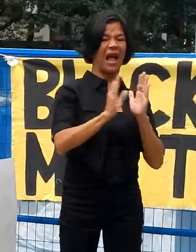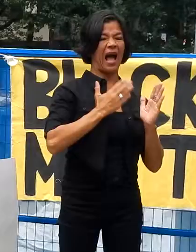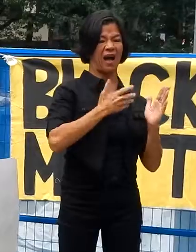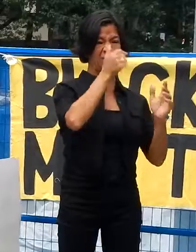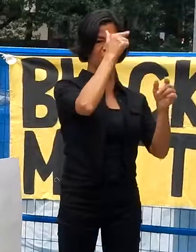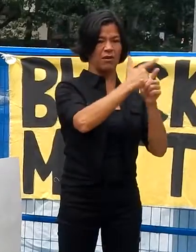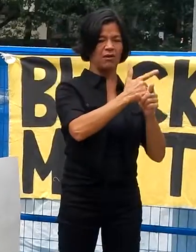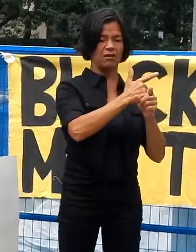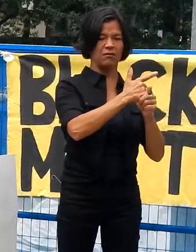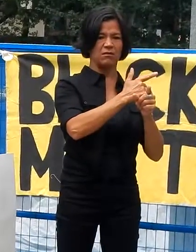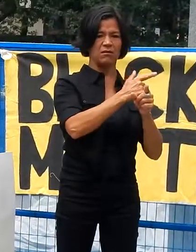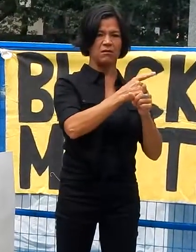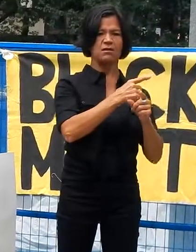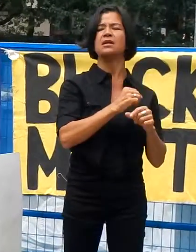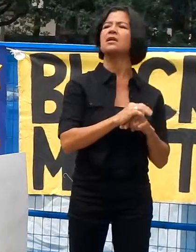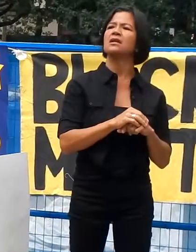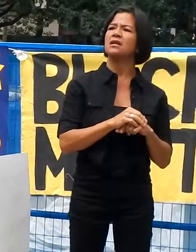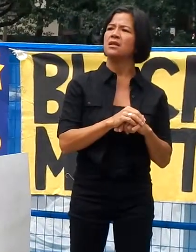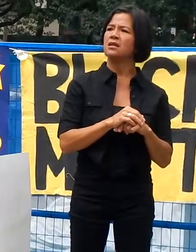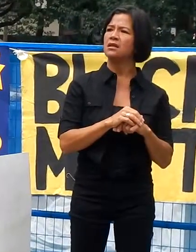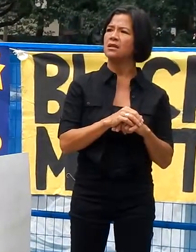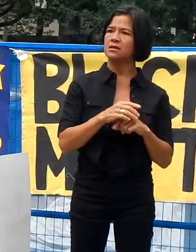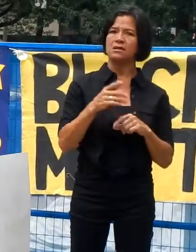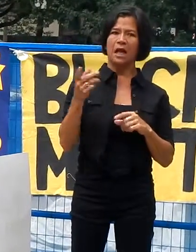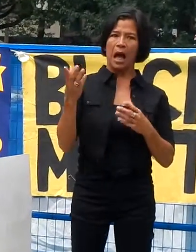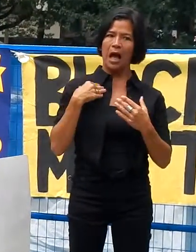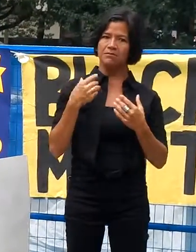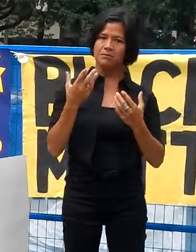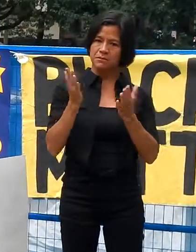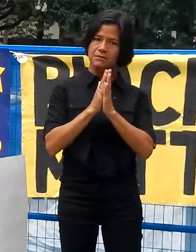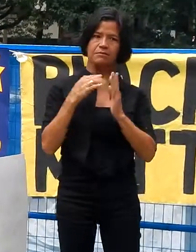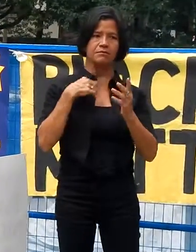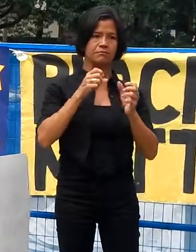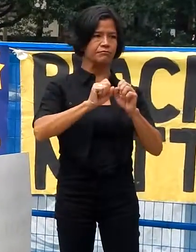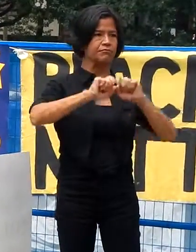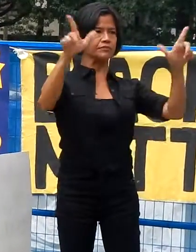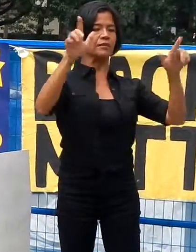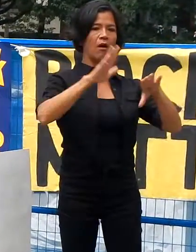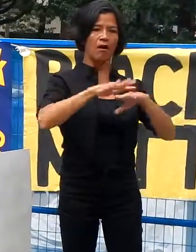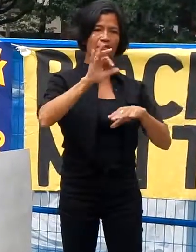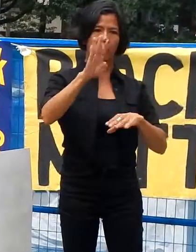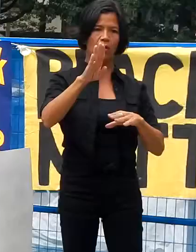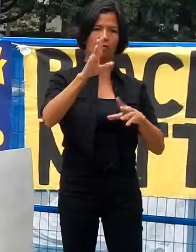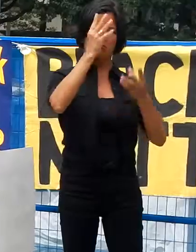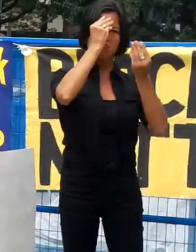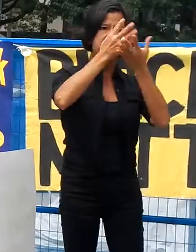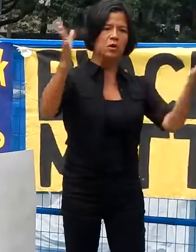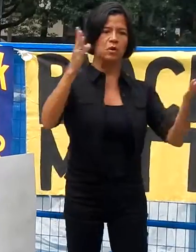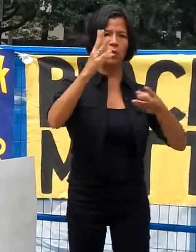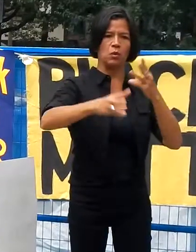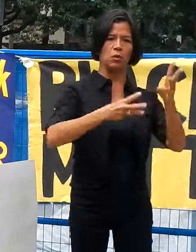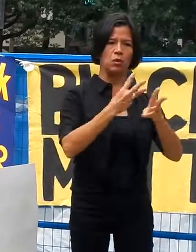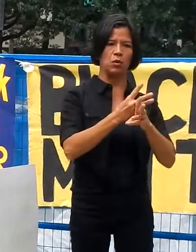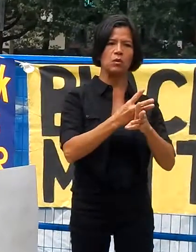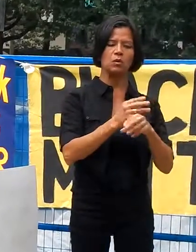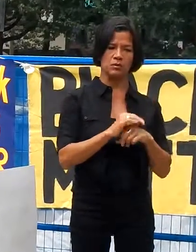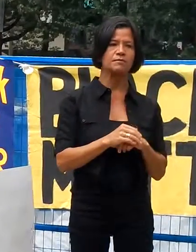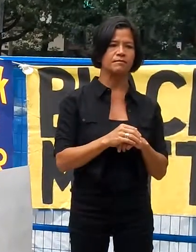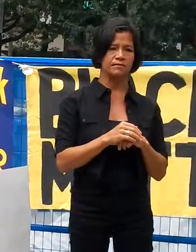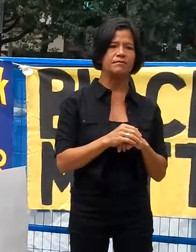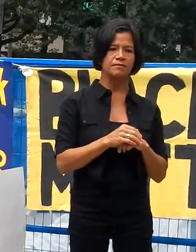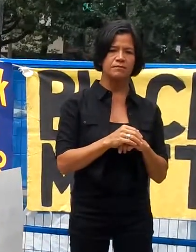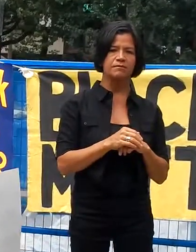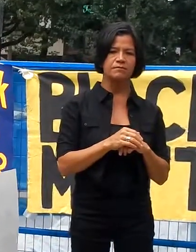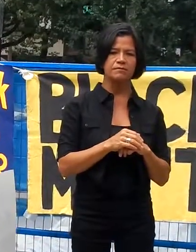Can you, Mommy, quickly go and put it on Facebook? We want the world to know. I checked it out and